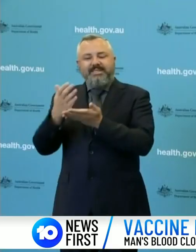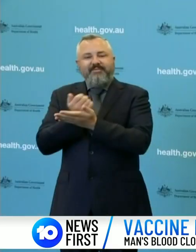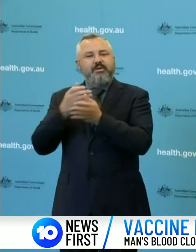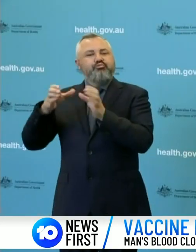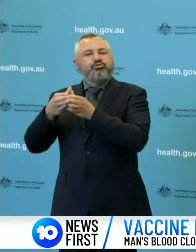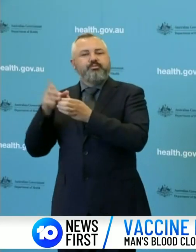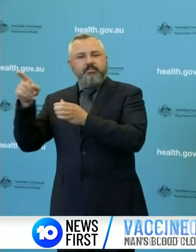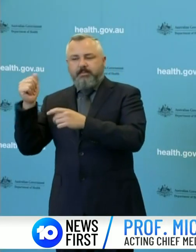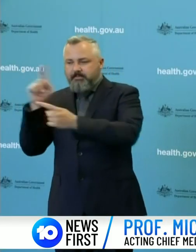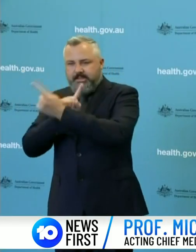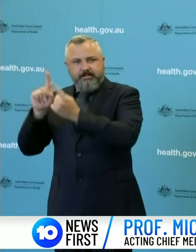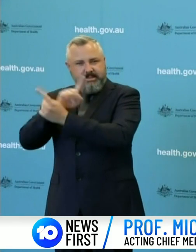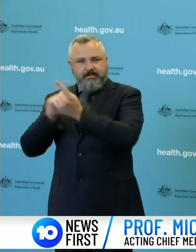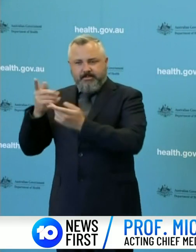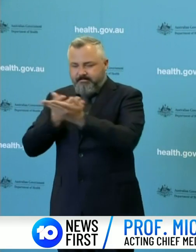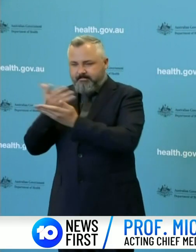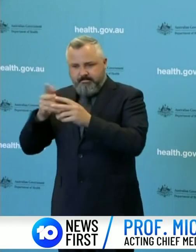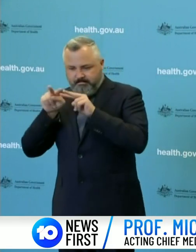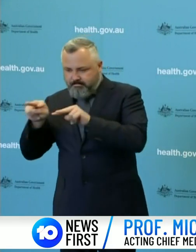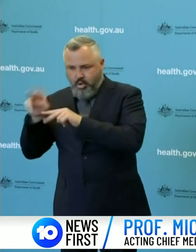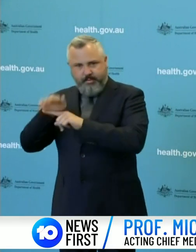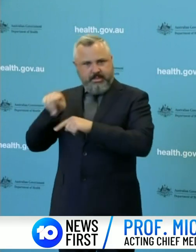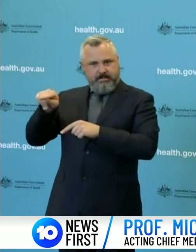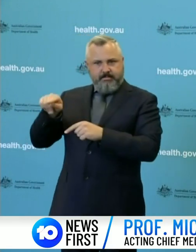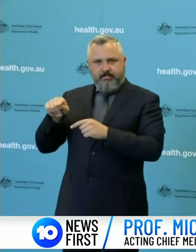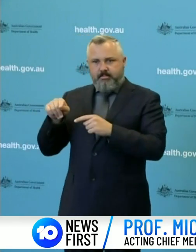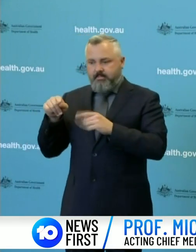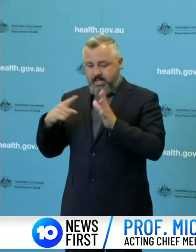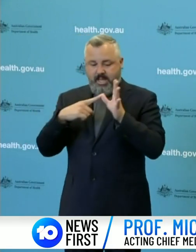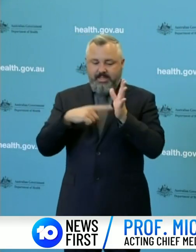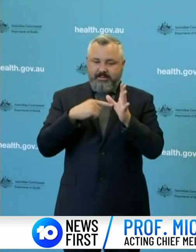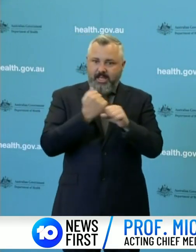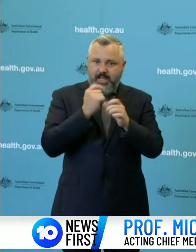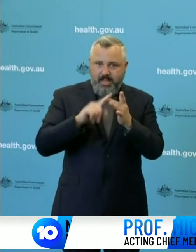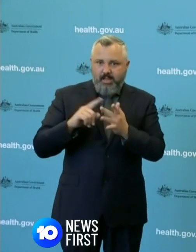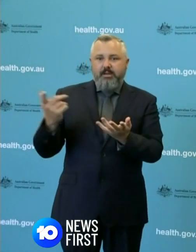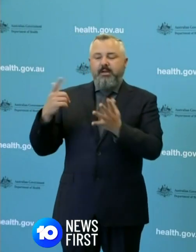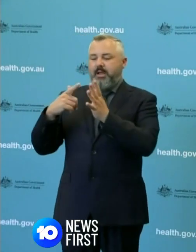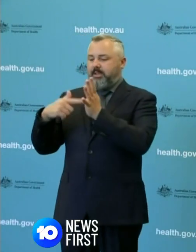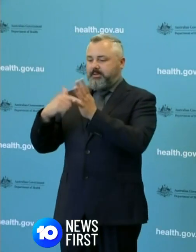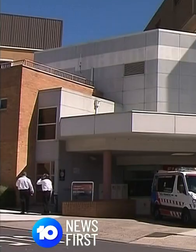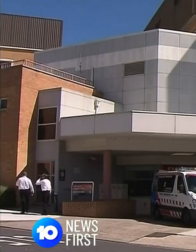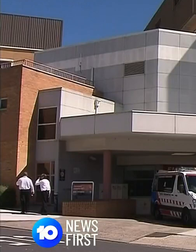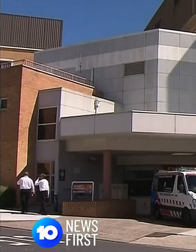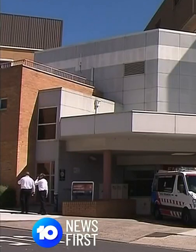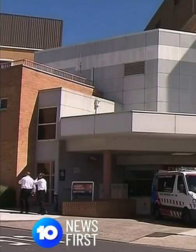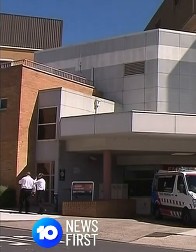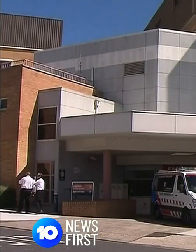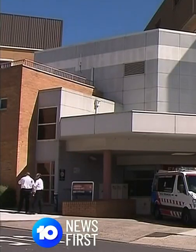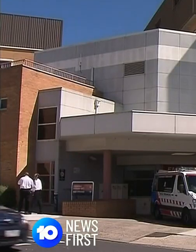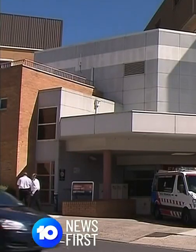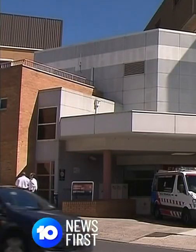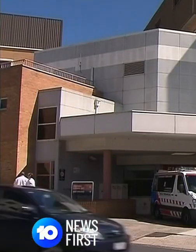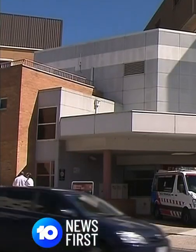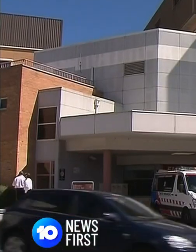At this time, ATAGI and the TGA have not recommended changes to our national vaccination program. While closely